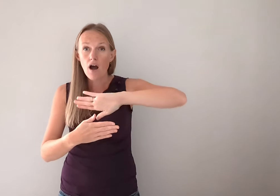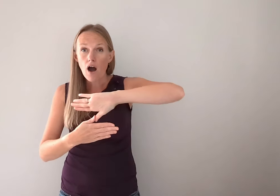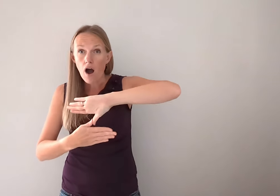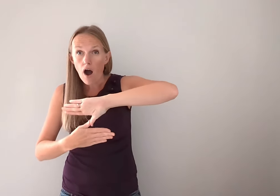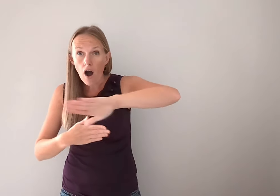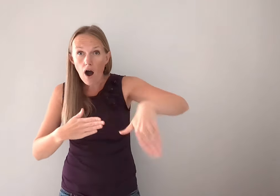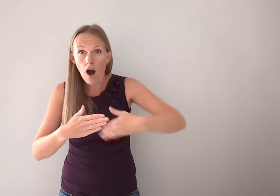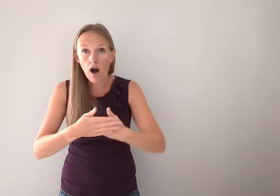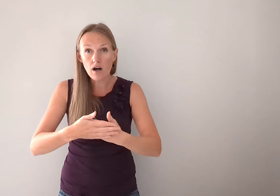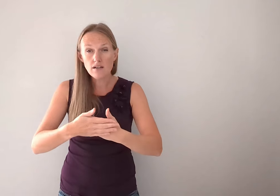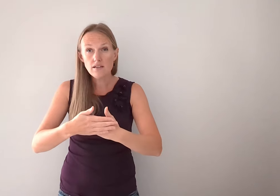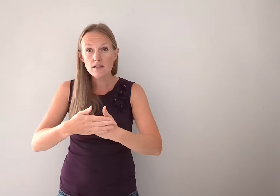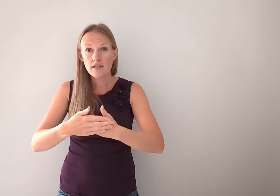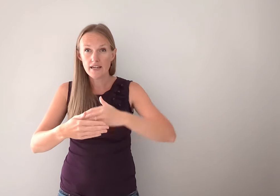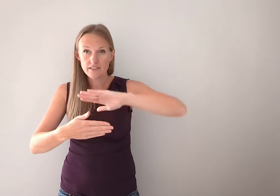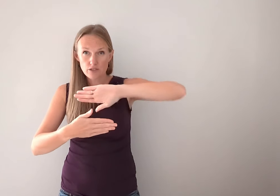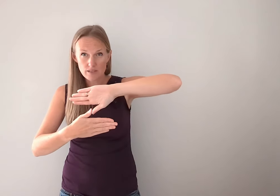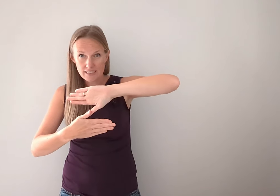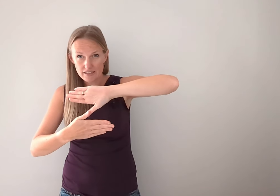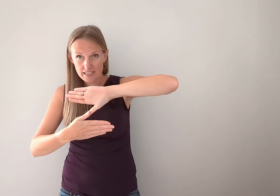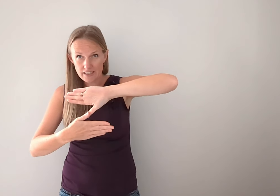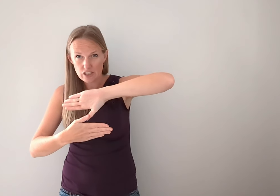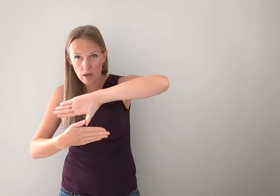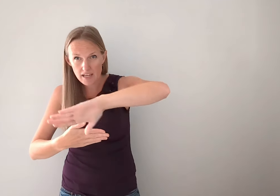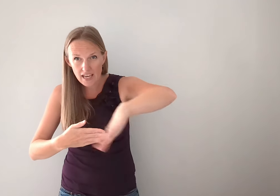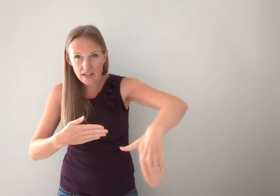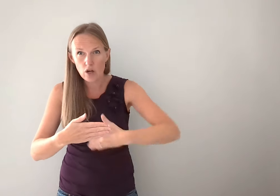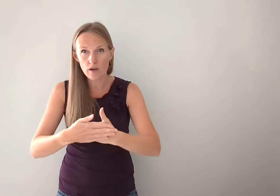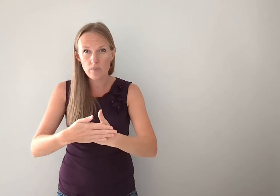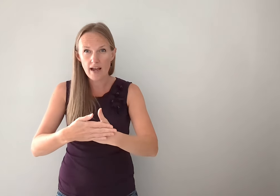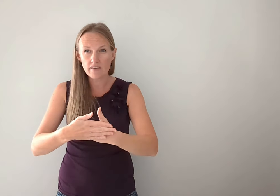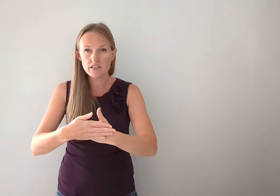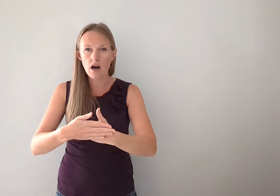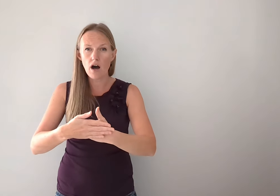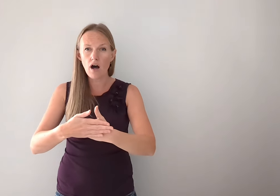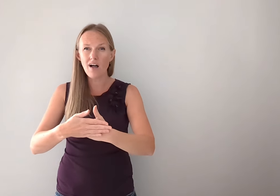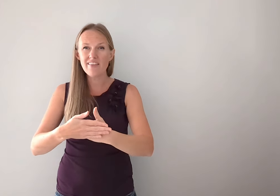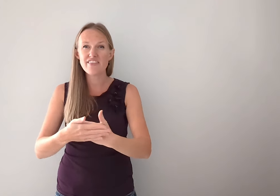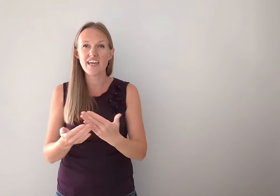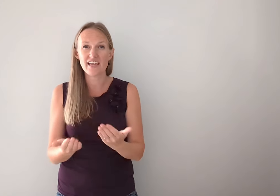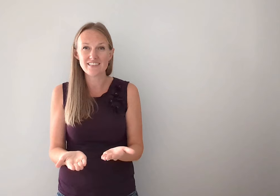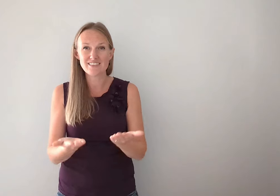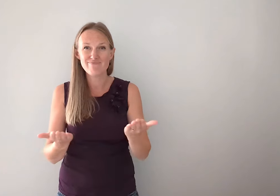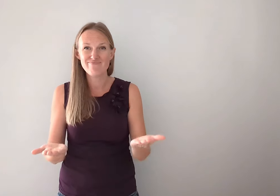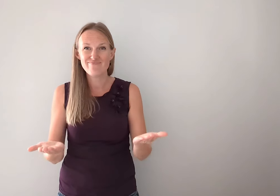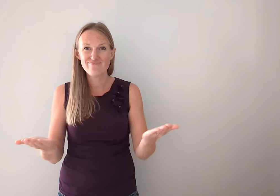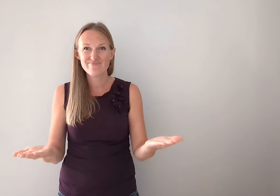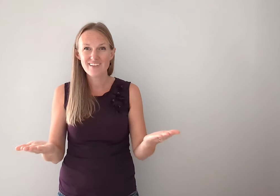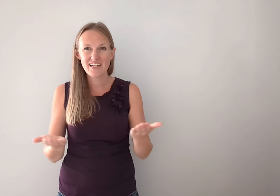Make all, okay. So once you're taking your dominant hand and going around, all things. Okay.